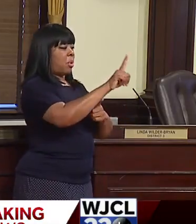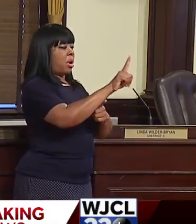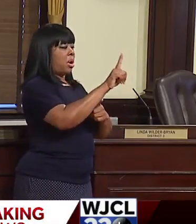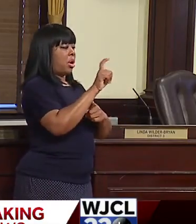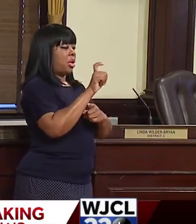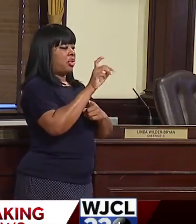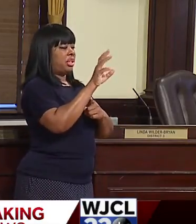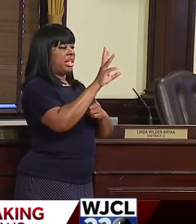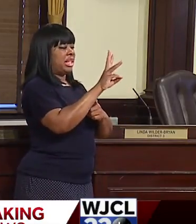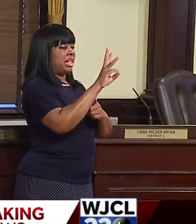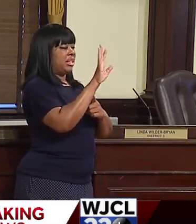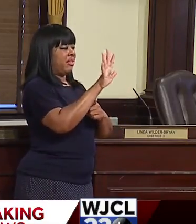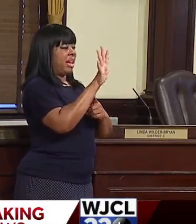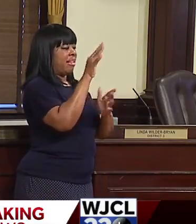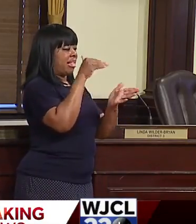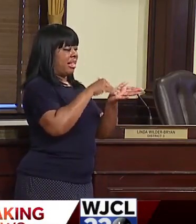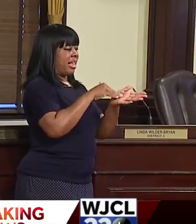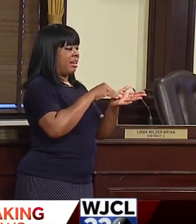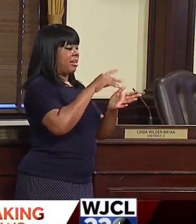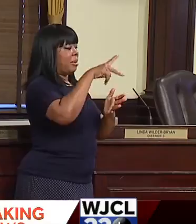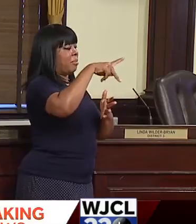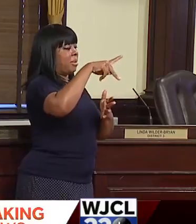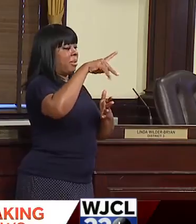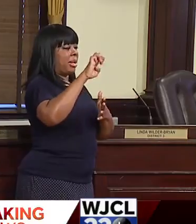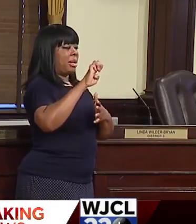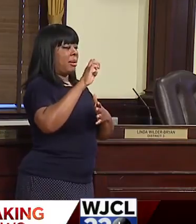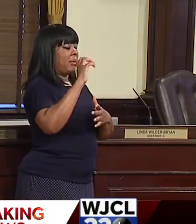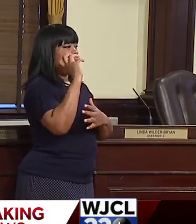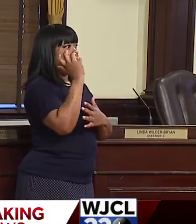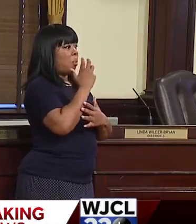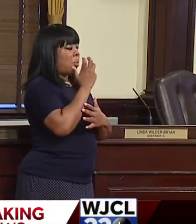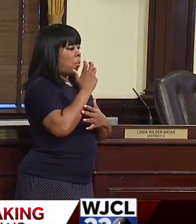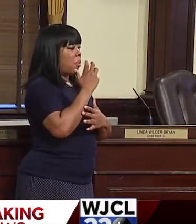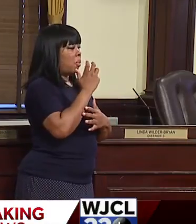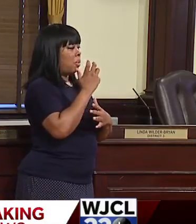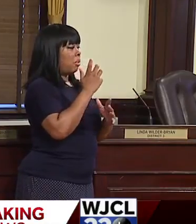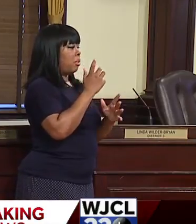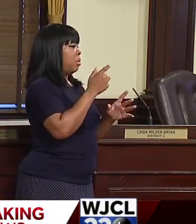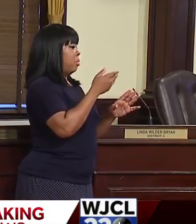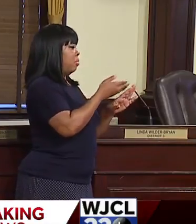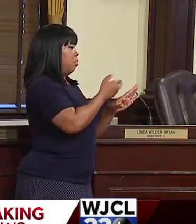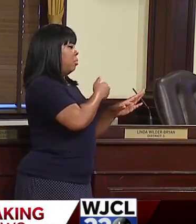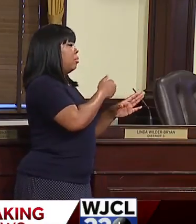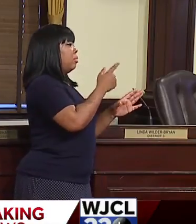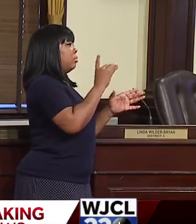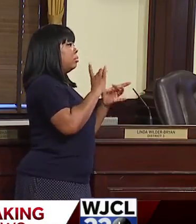five thousand pieces of PPE. I think it's minimal compared to what we got out to partnership.